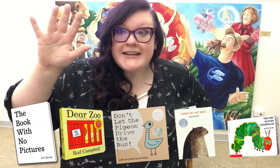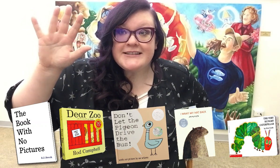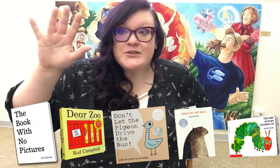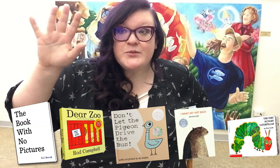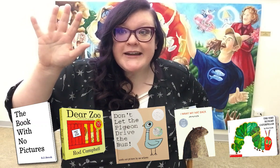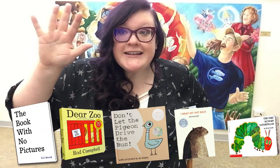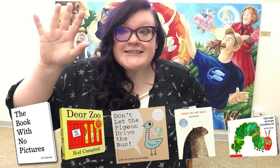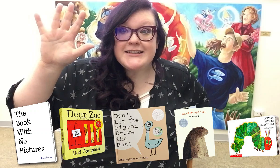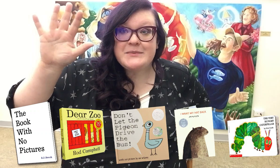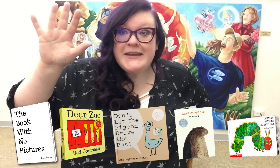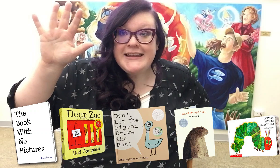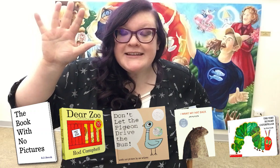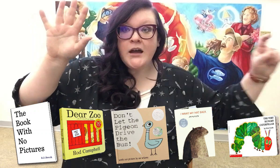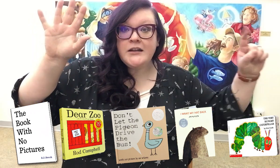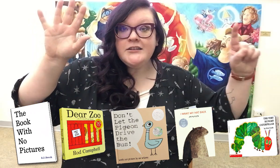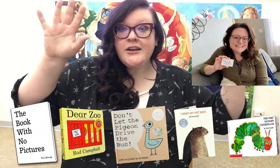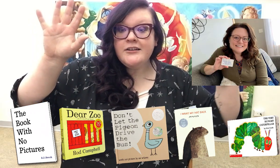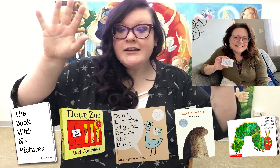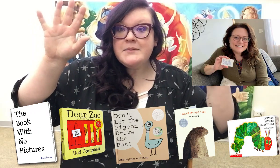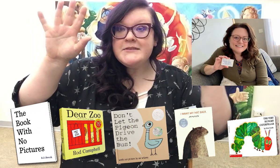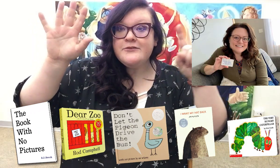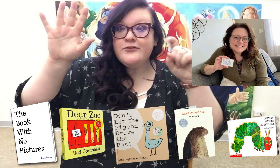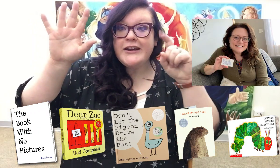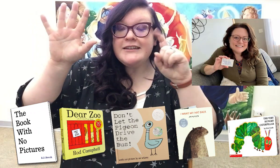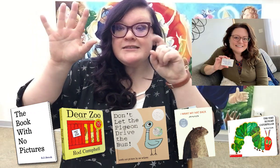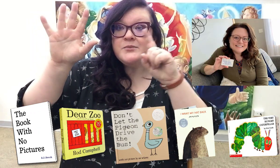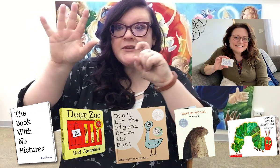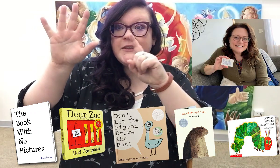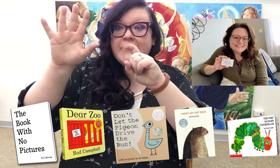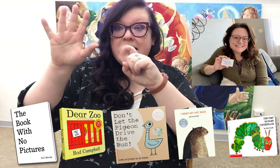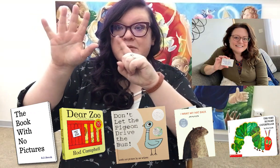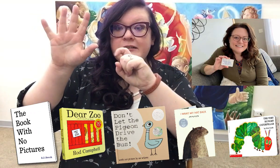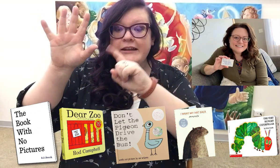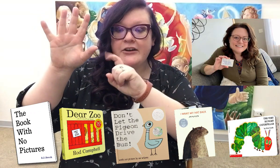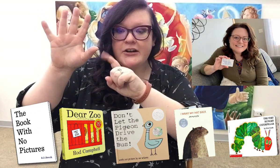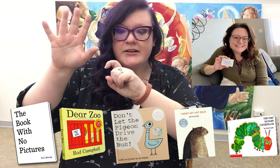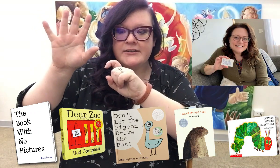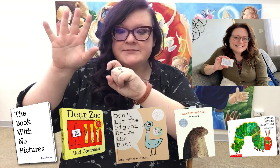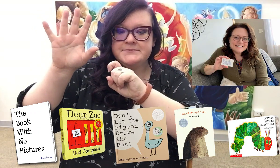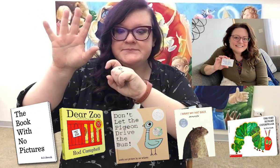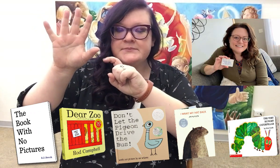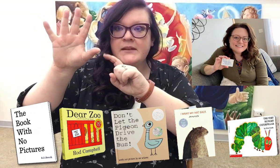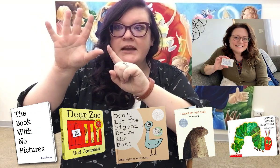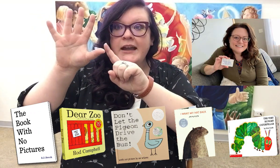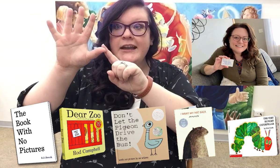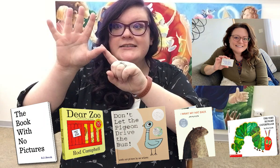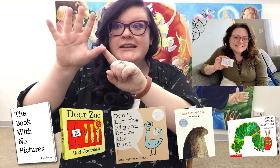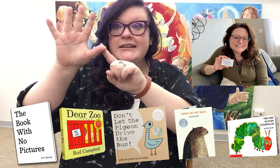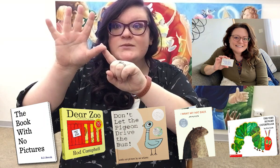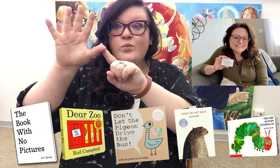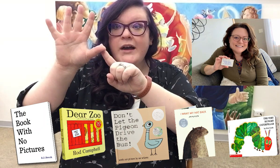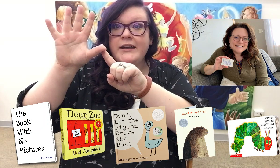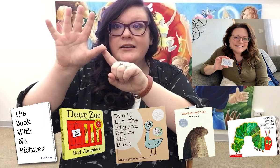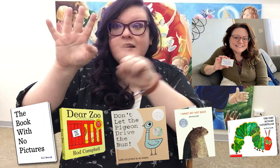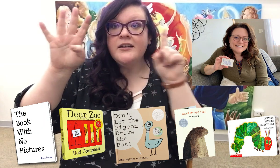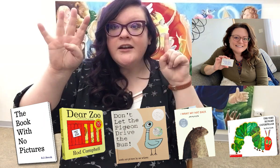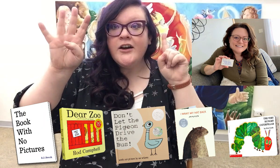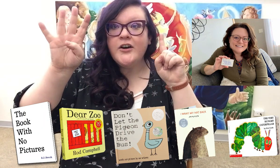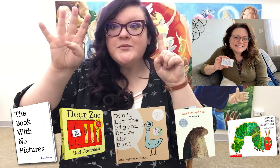as great as can be. Along comes a friend with a library card and takes one home